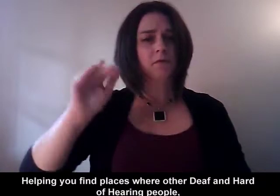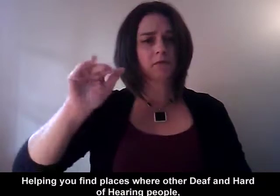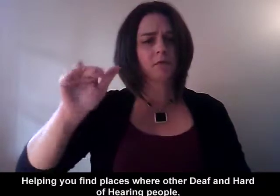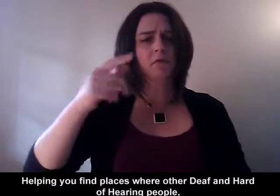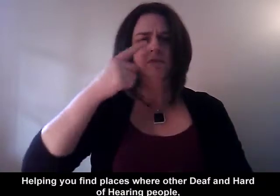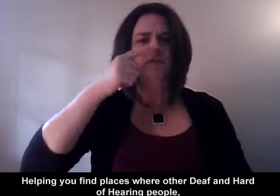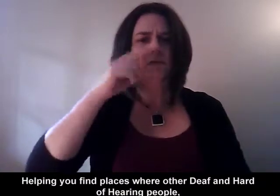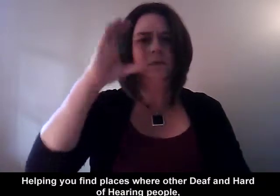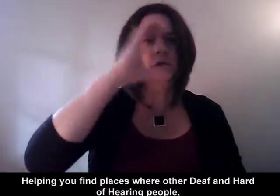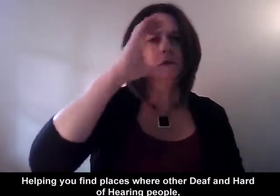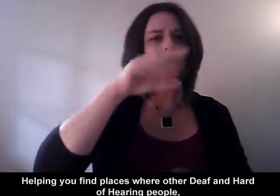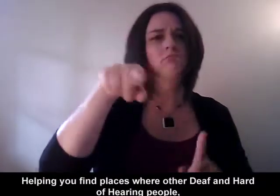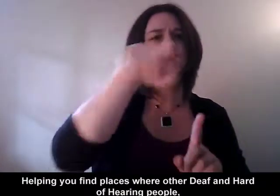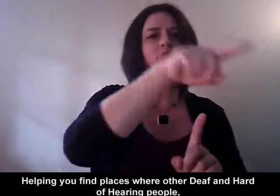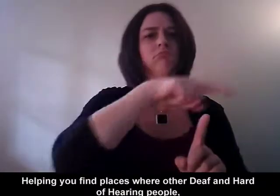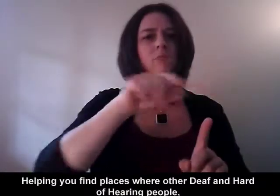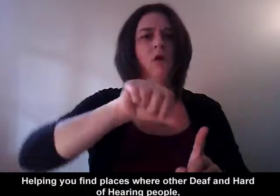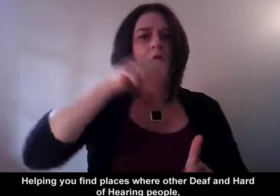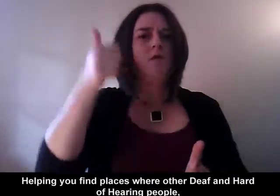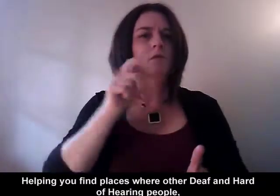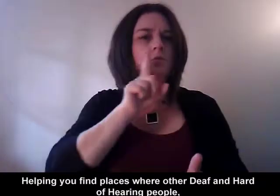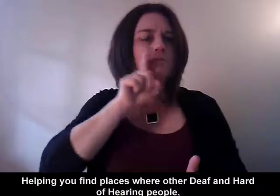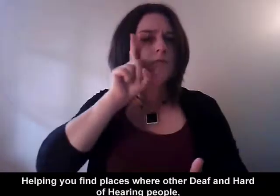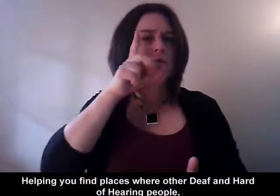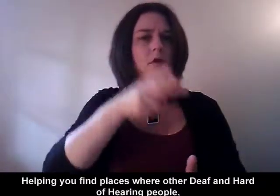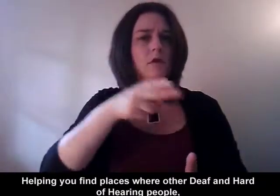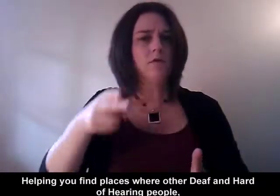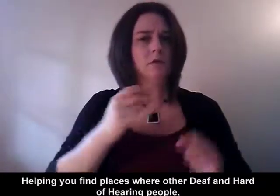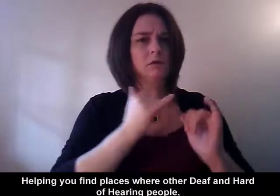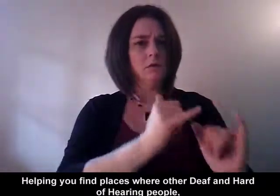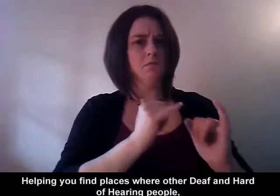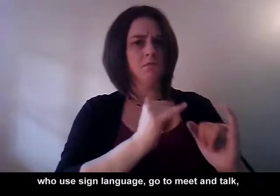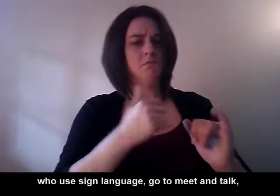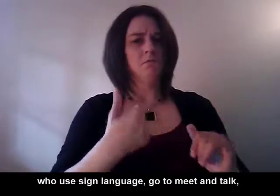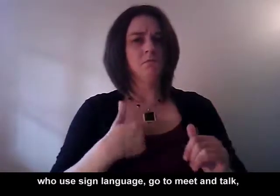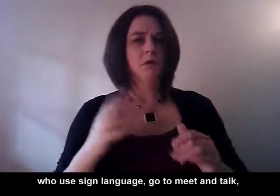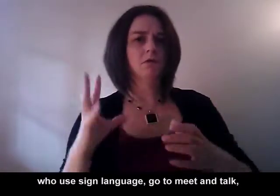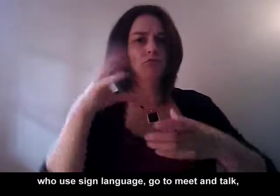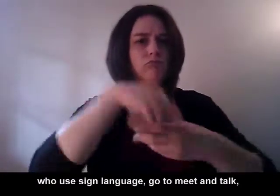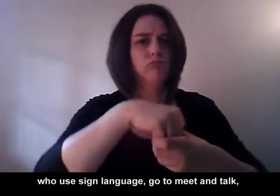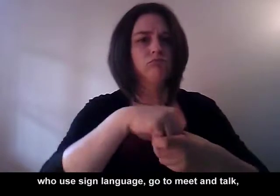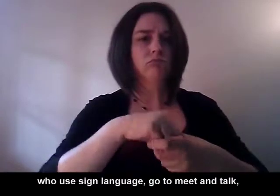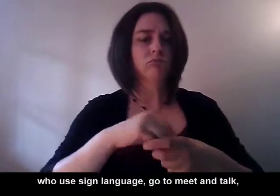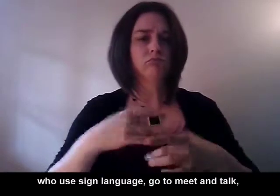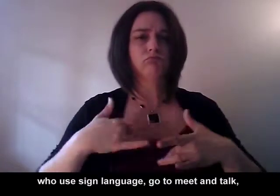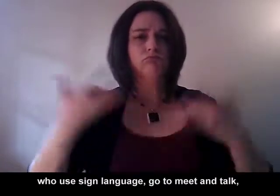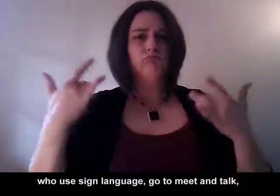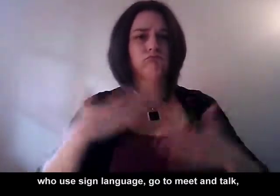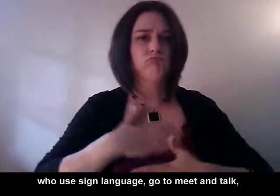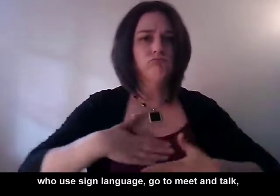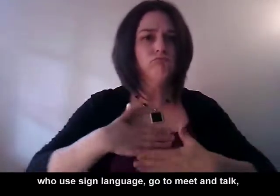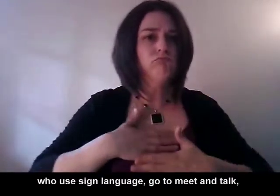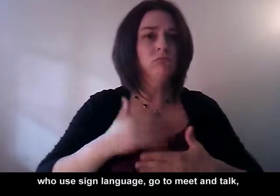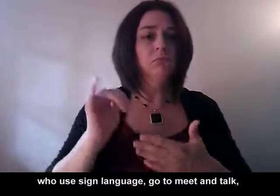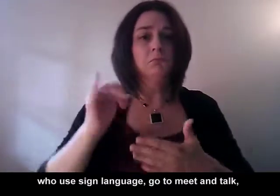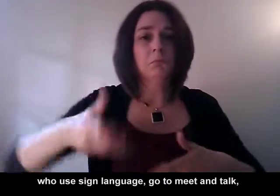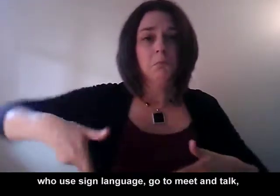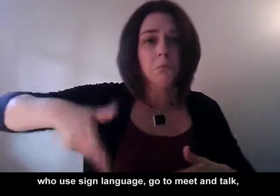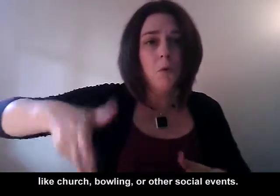Helping you find places where other deaf and hard of hearing people who use sign language go to meet and talk, like